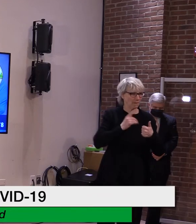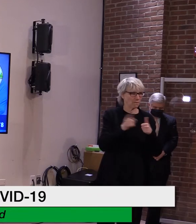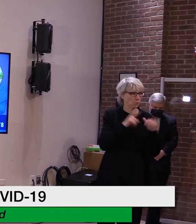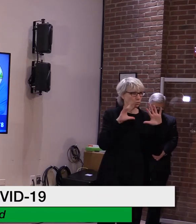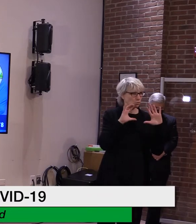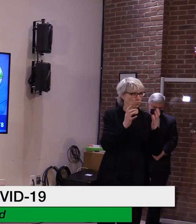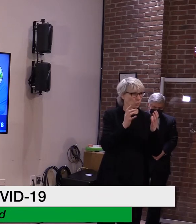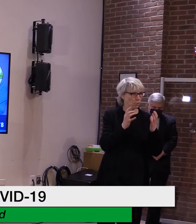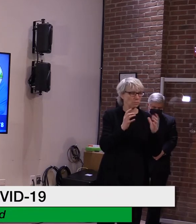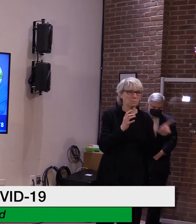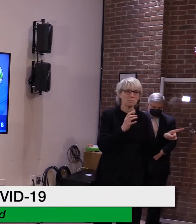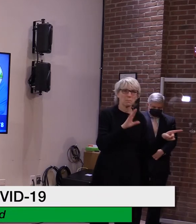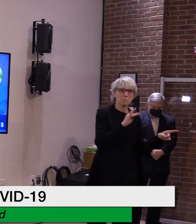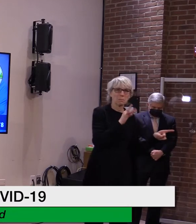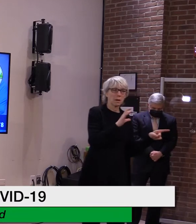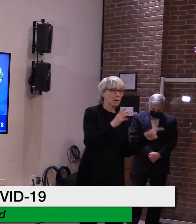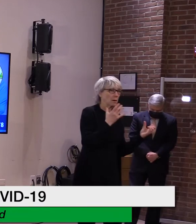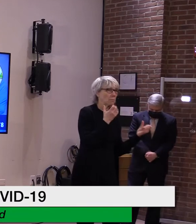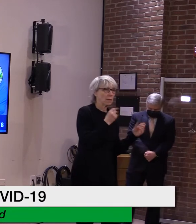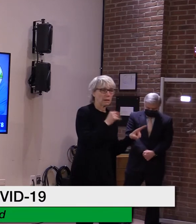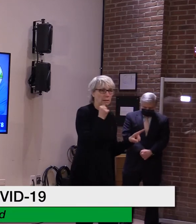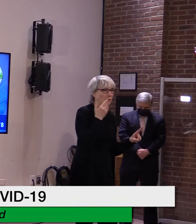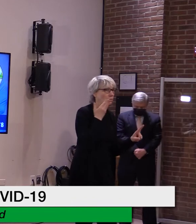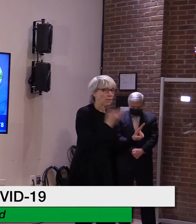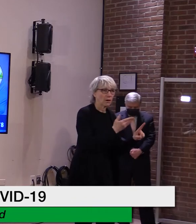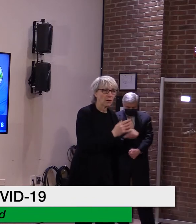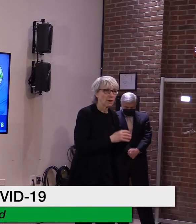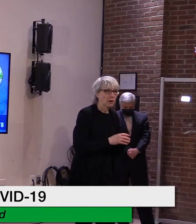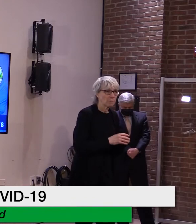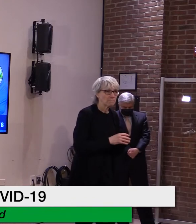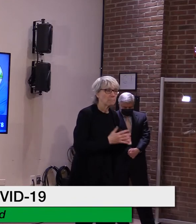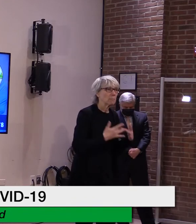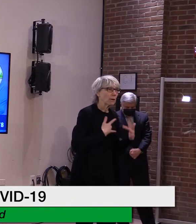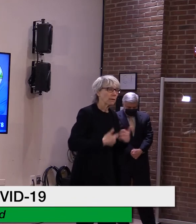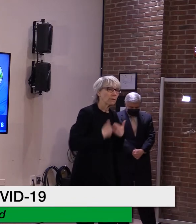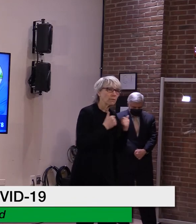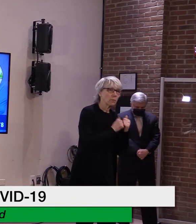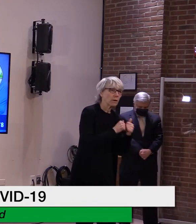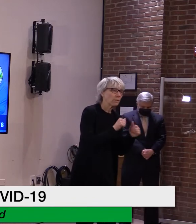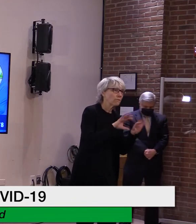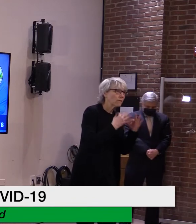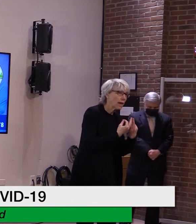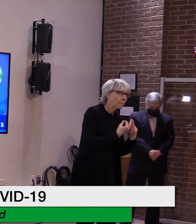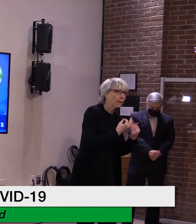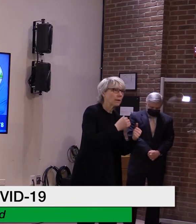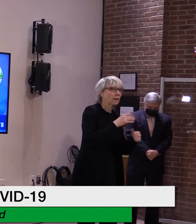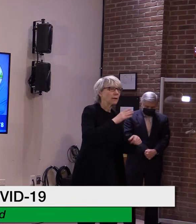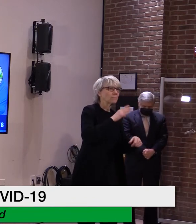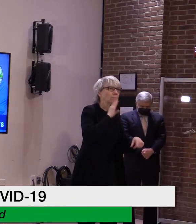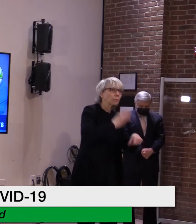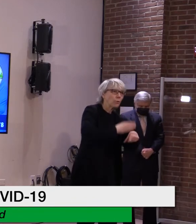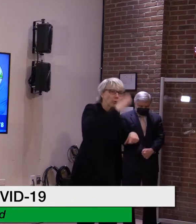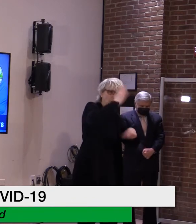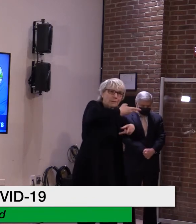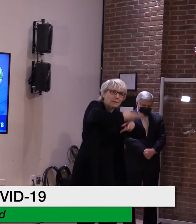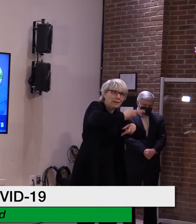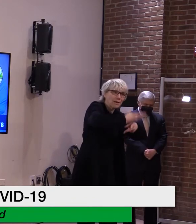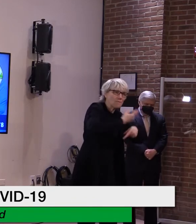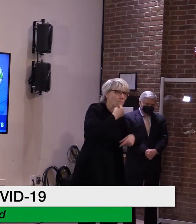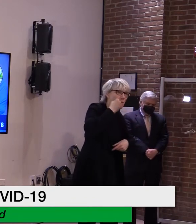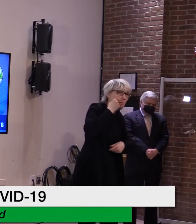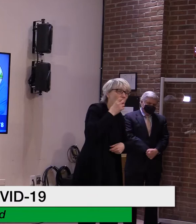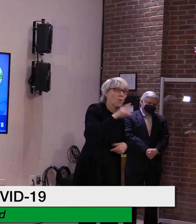always help this population due to the lower likelihood of living in such facilities or in having sufficient life